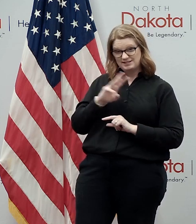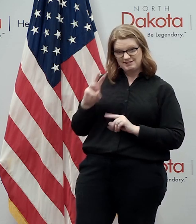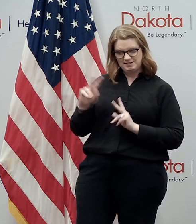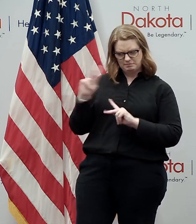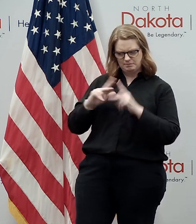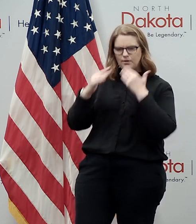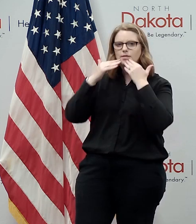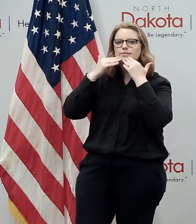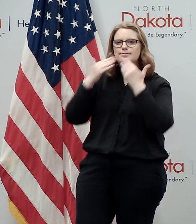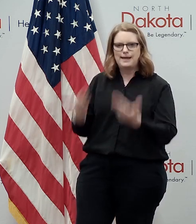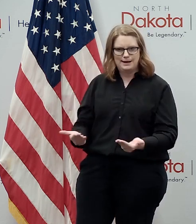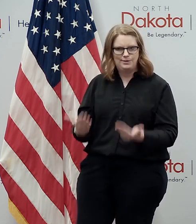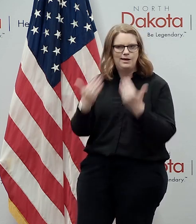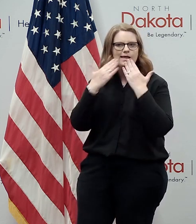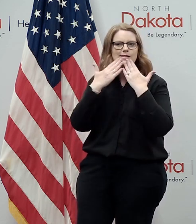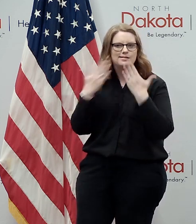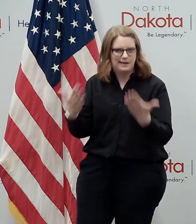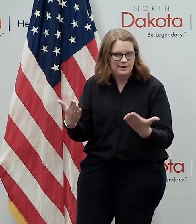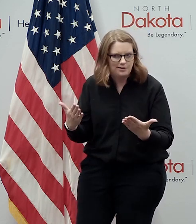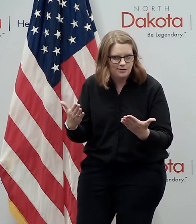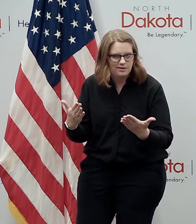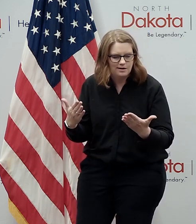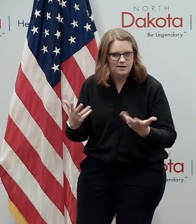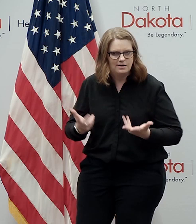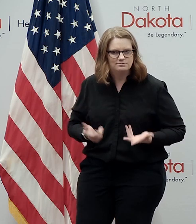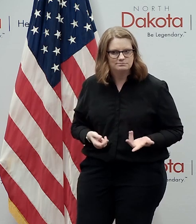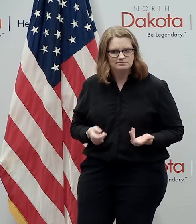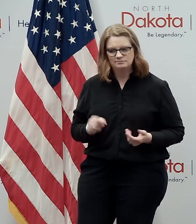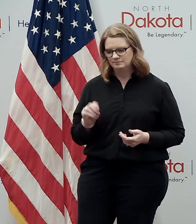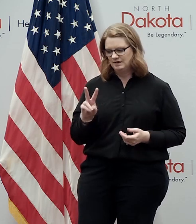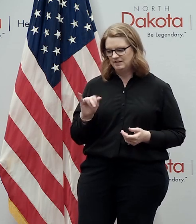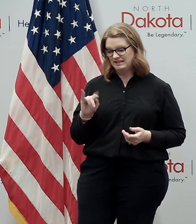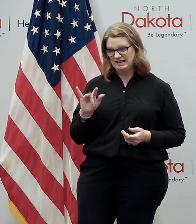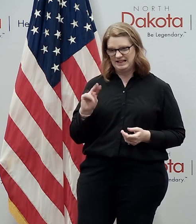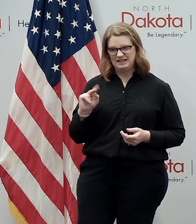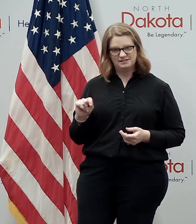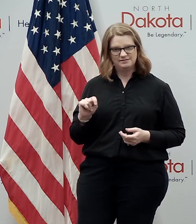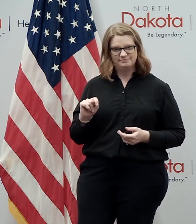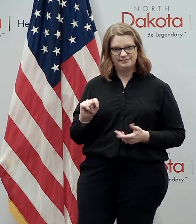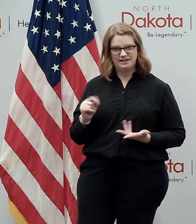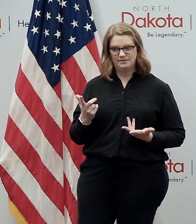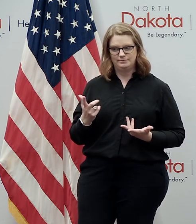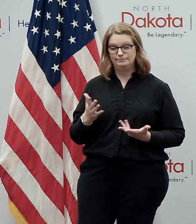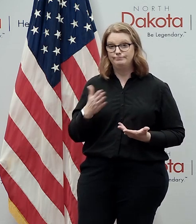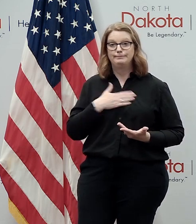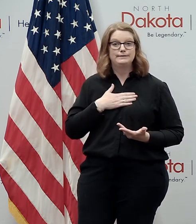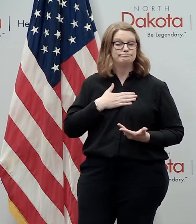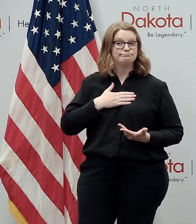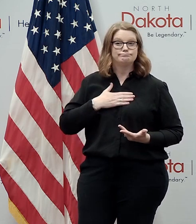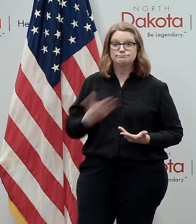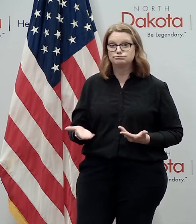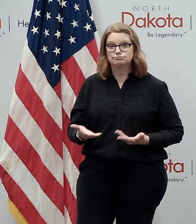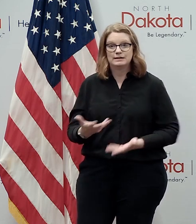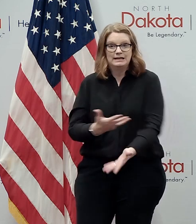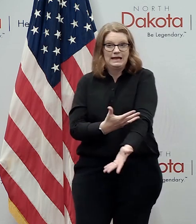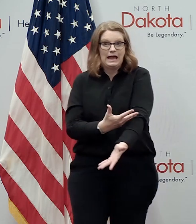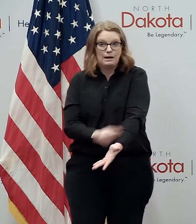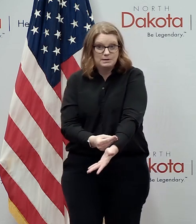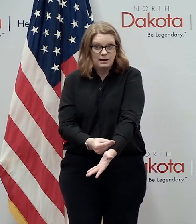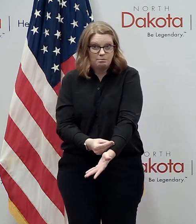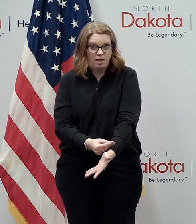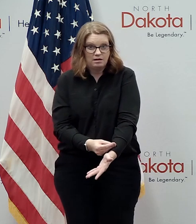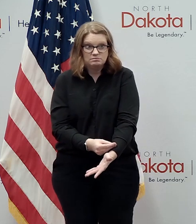that had the antibodies because vitalant will takes blood from would be happy to take blood for the general reasons